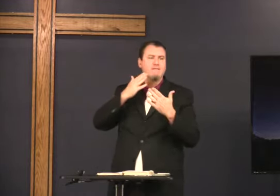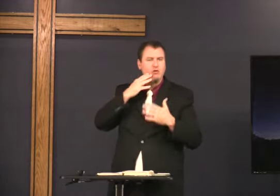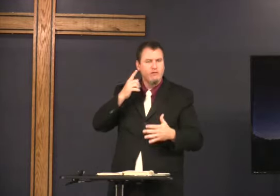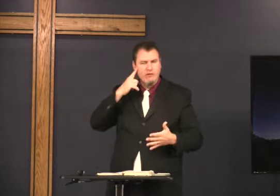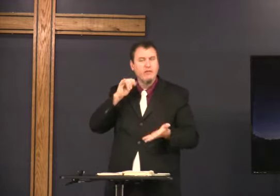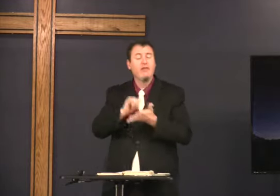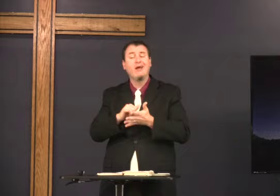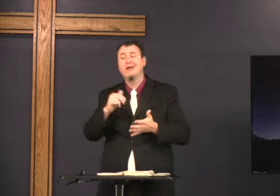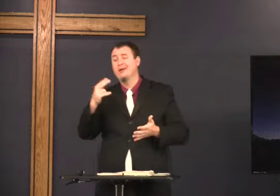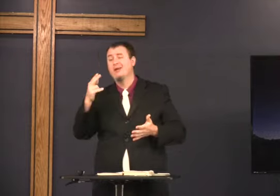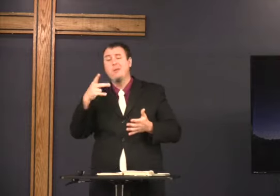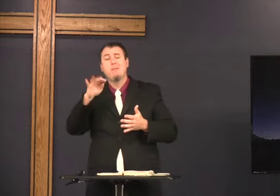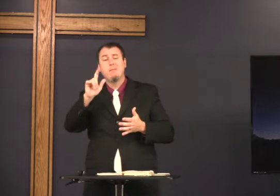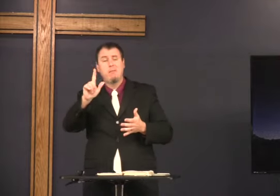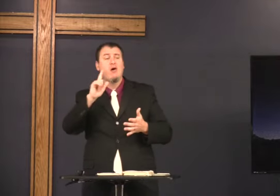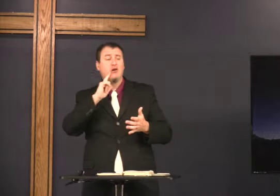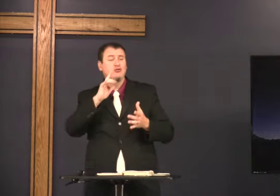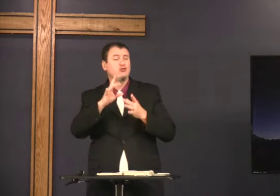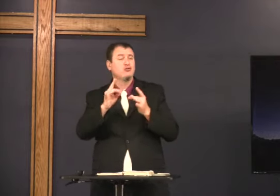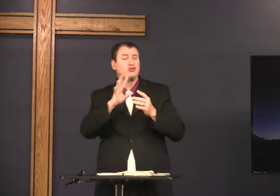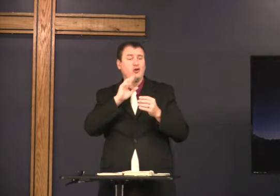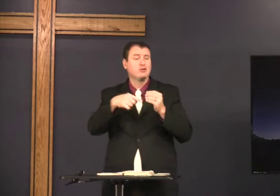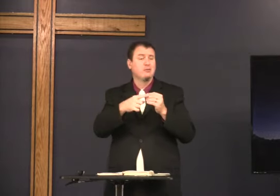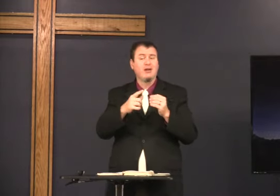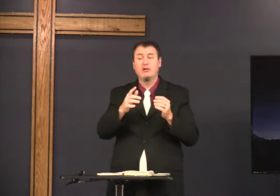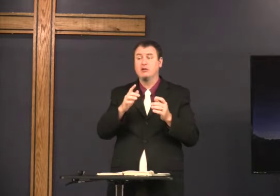thankful and joyful that the church had been established.